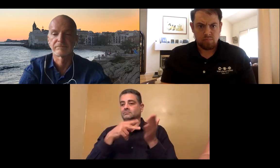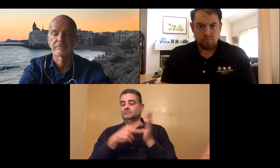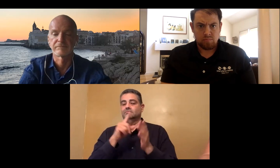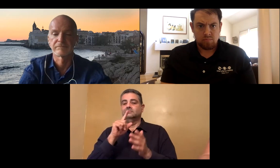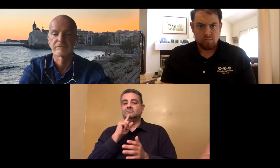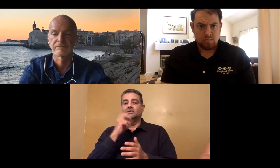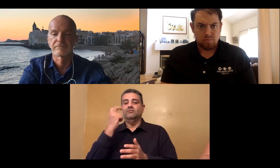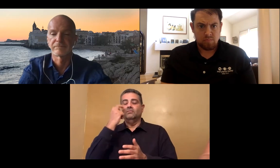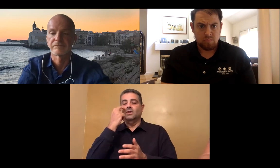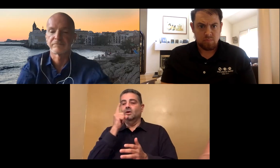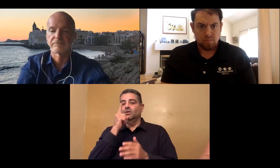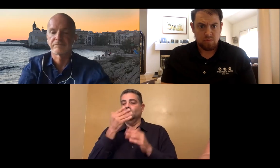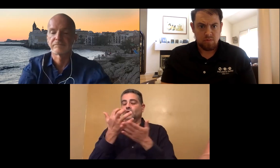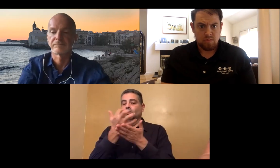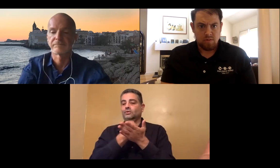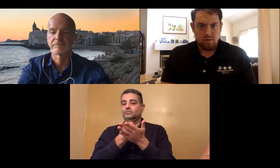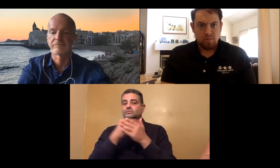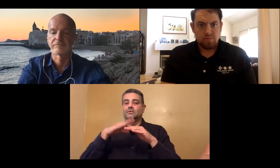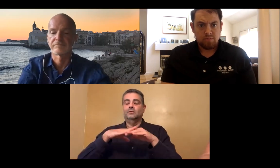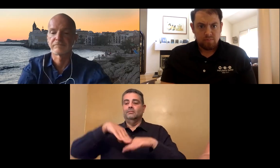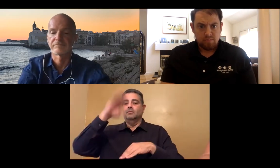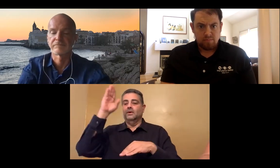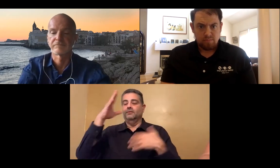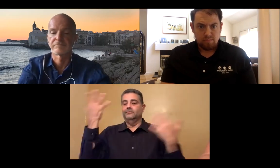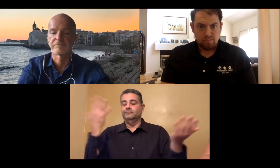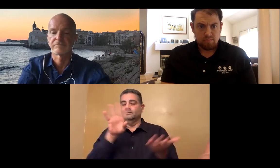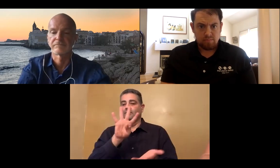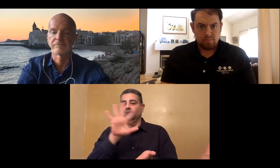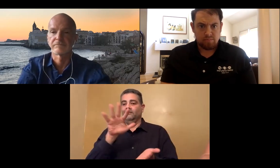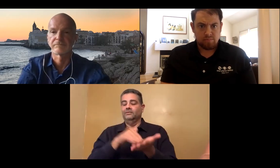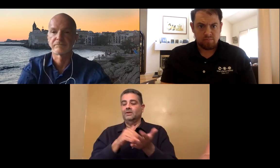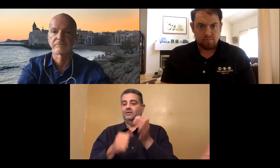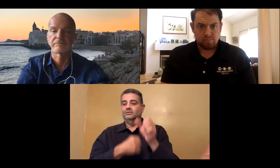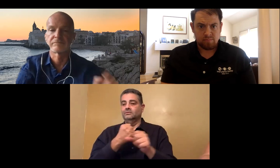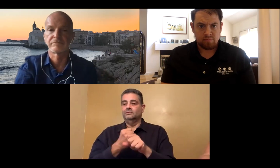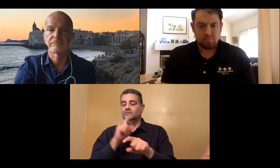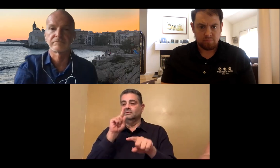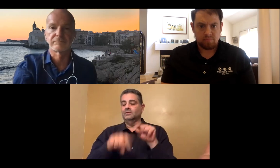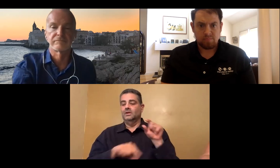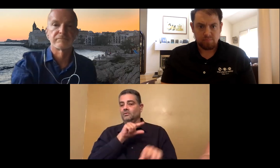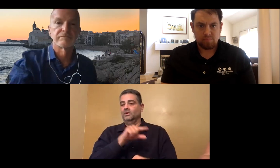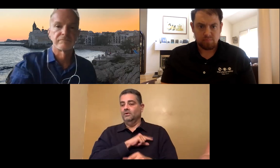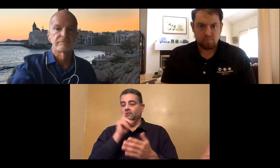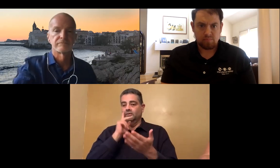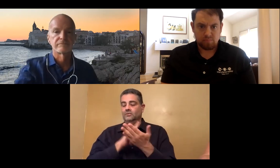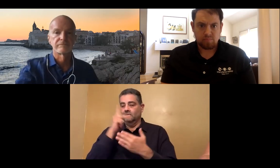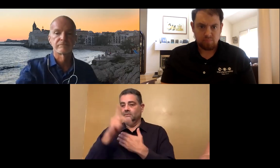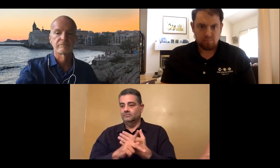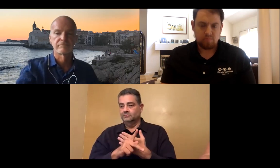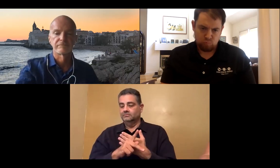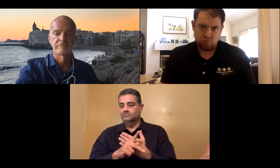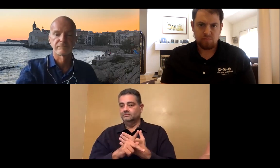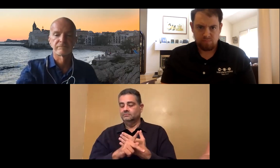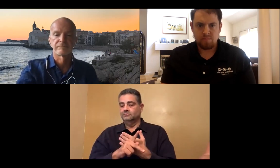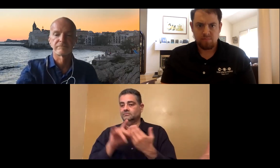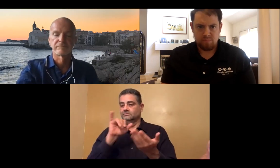It is available only to those with limited income. Those who earn over $45,000 a